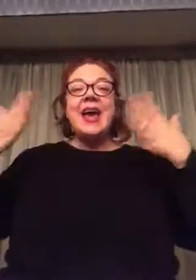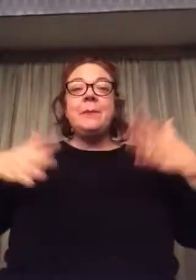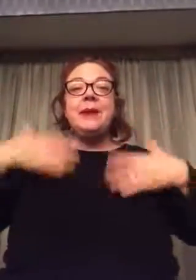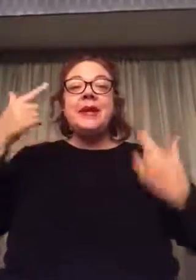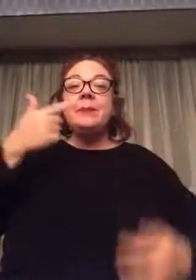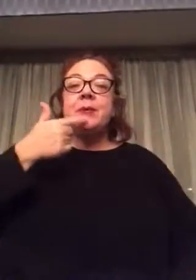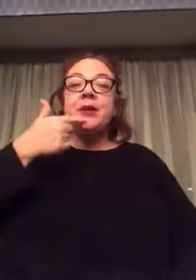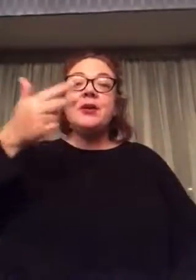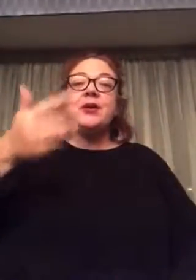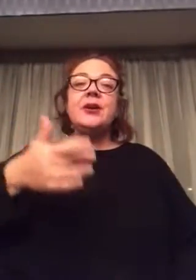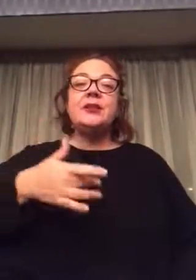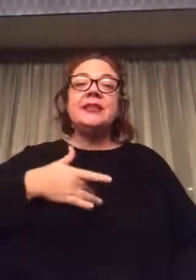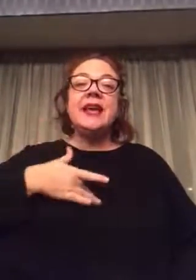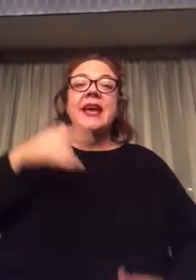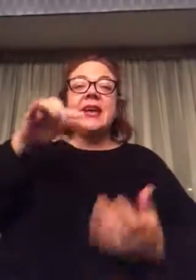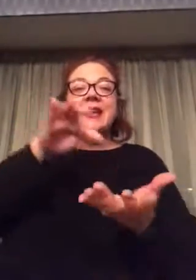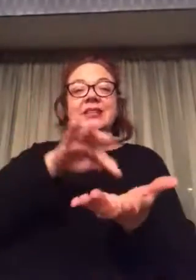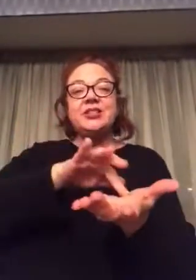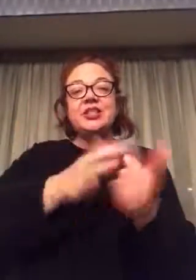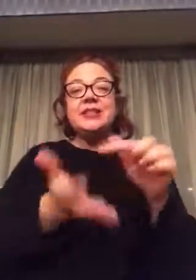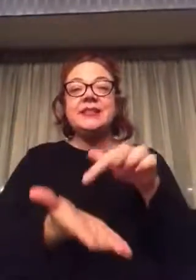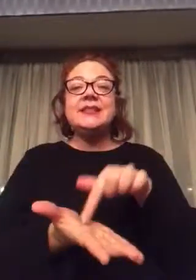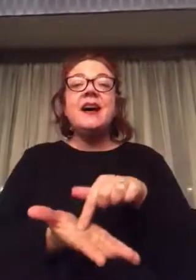Happy birthday Jesus